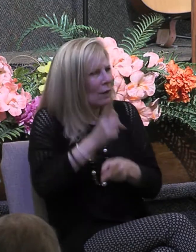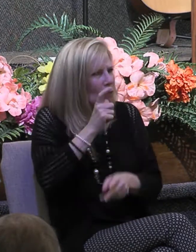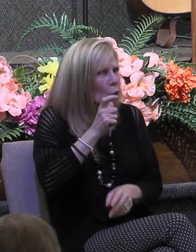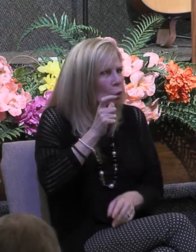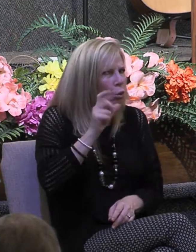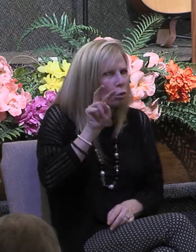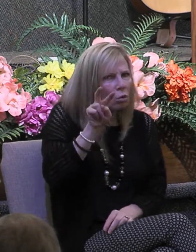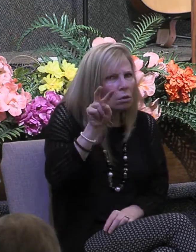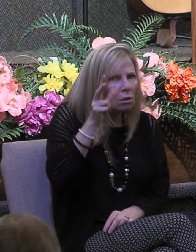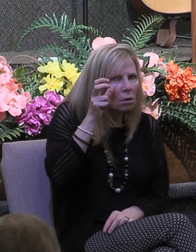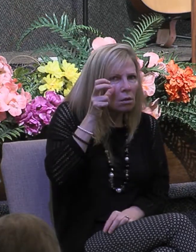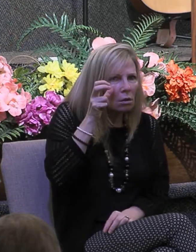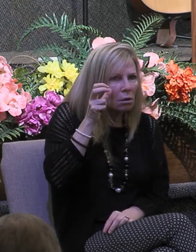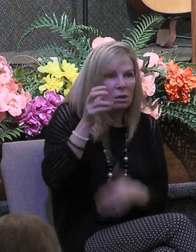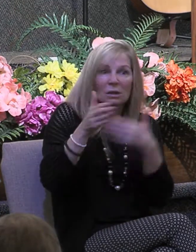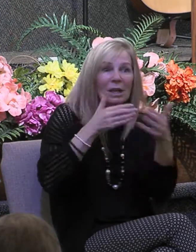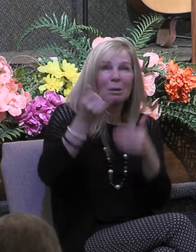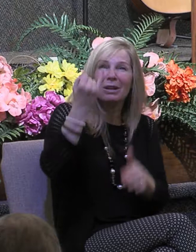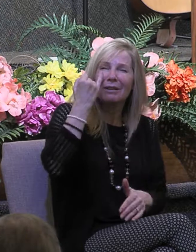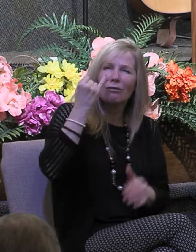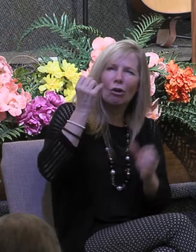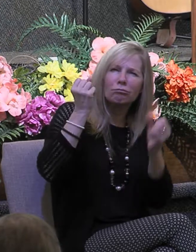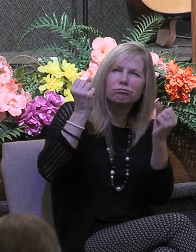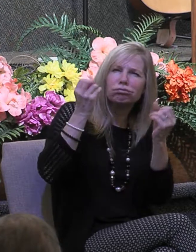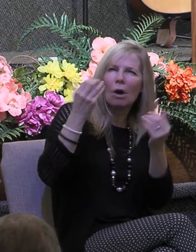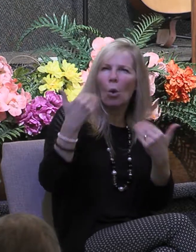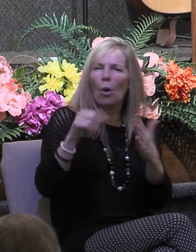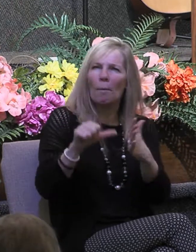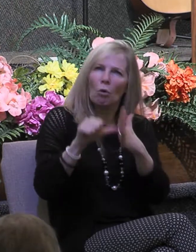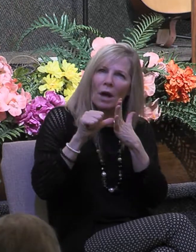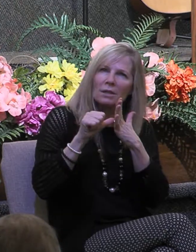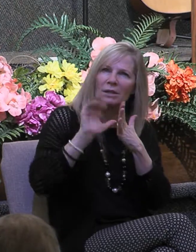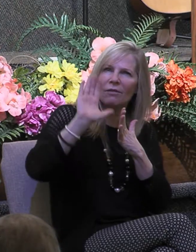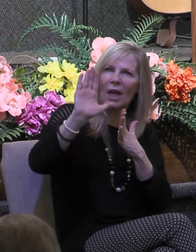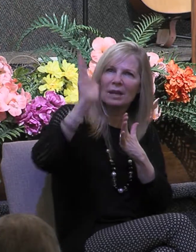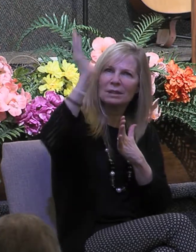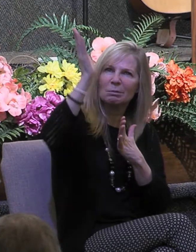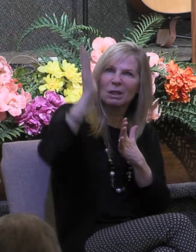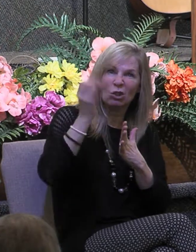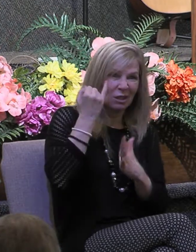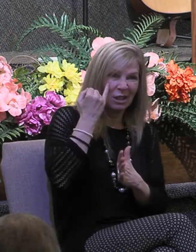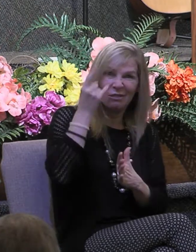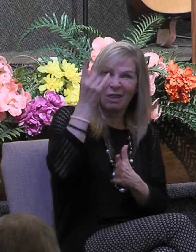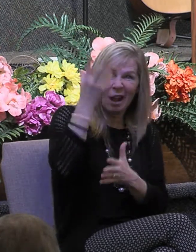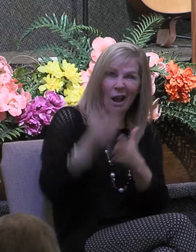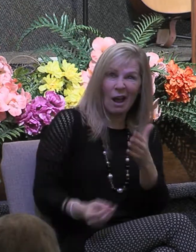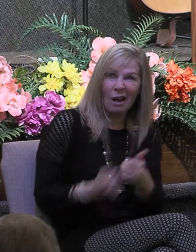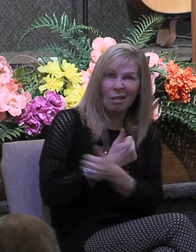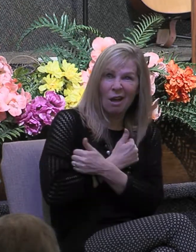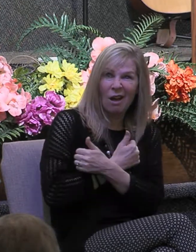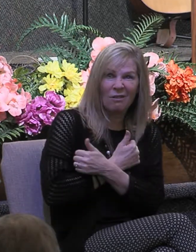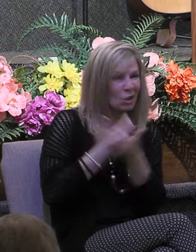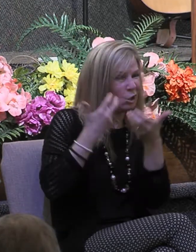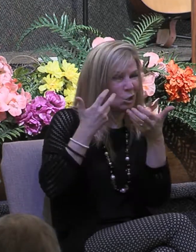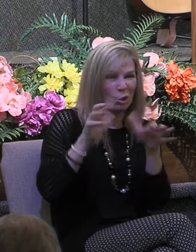regardless of how eloquent regardless of how impressive a speaker might be if he or she lacks love you don't want to sit under their ministry